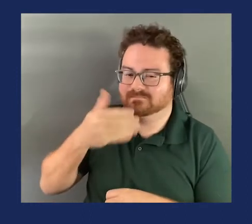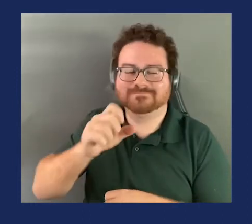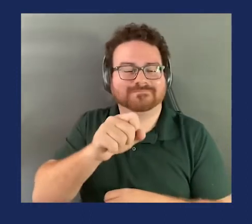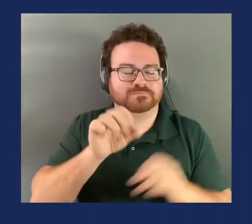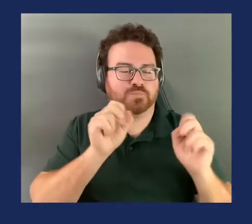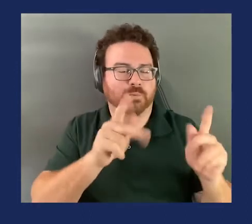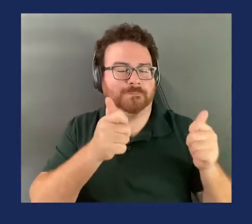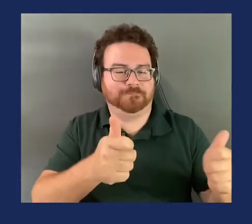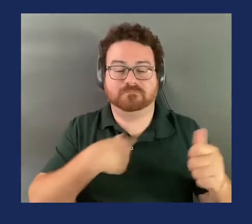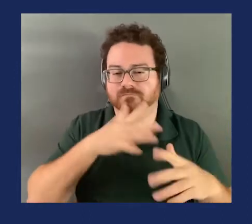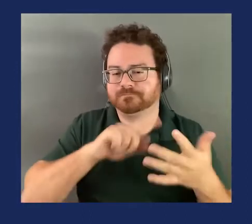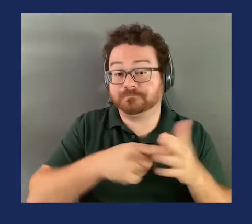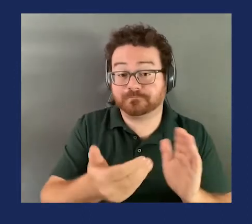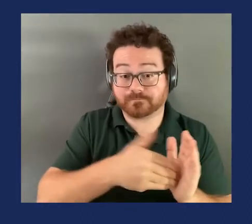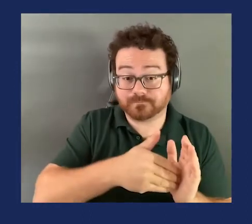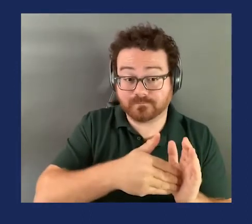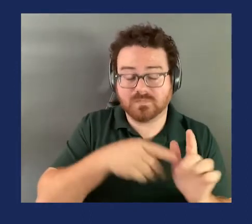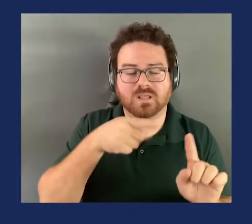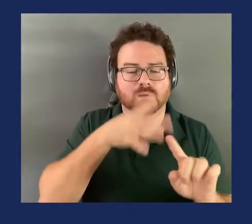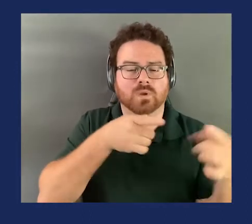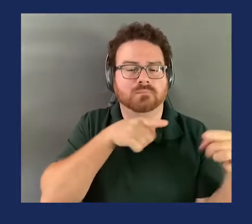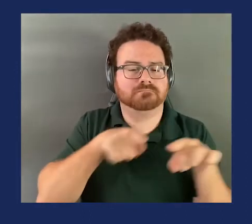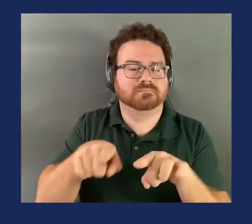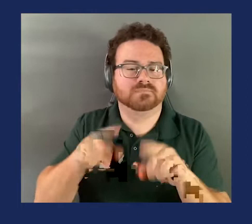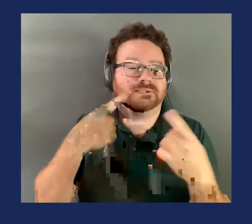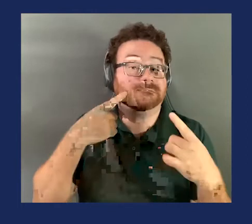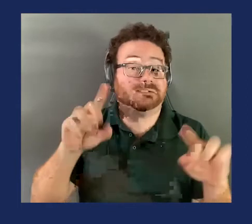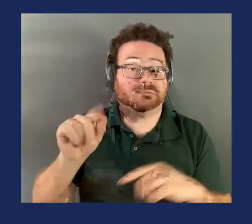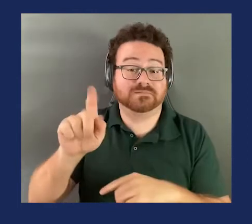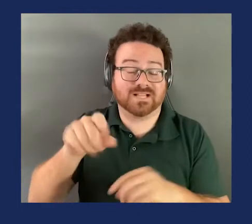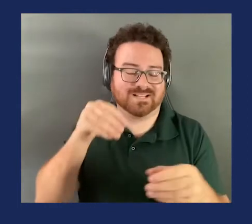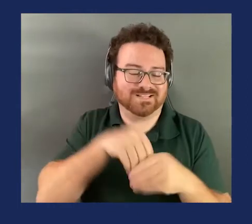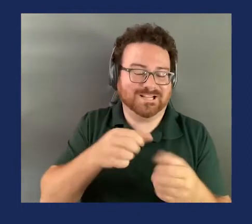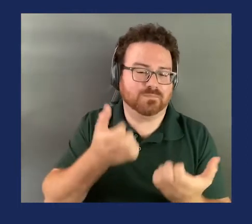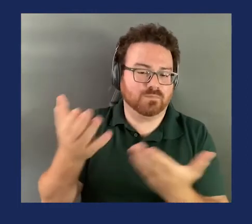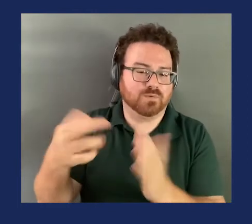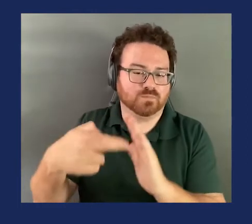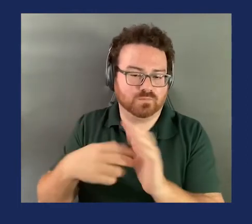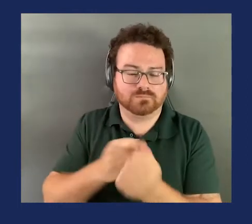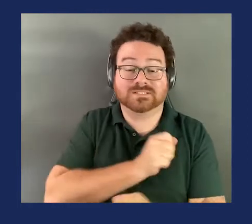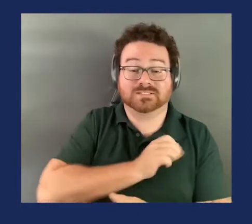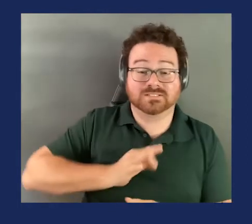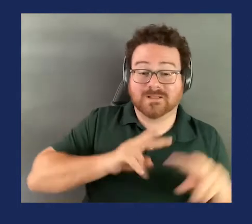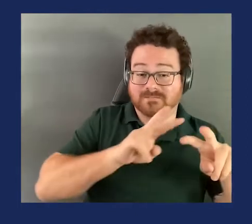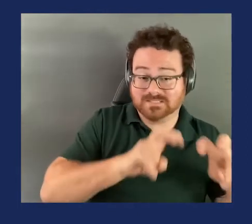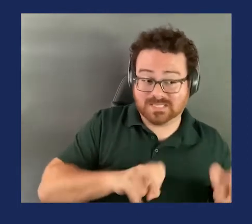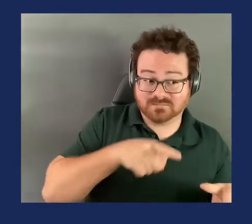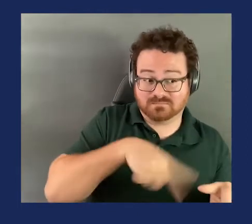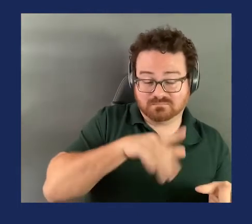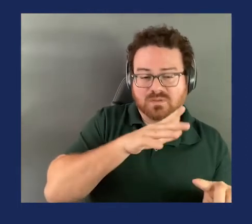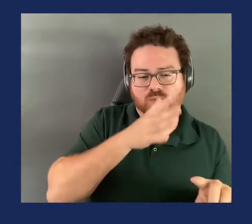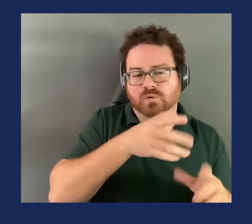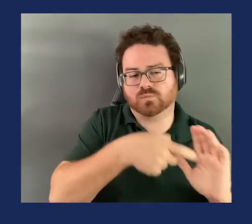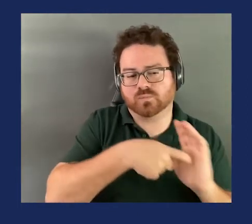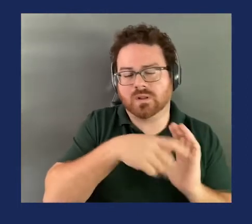So I'll just start that again. it would align the effective date in the proposed rule with staff's assessment. assess that it would take companies